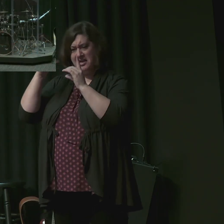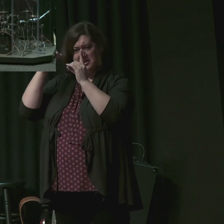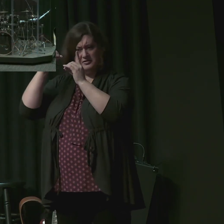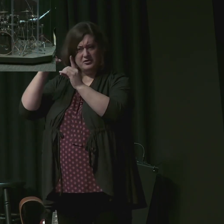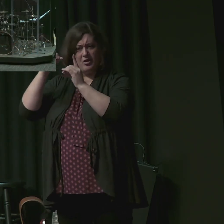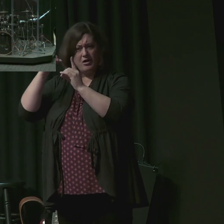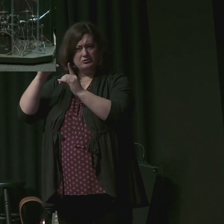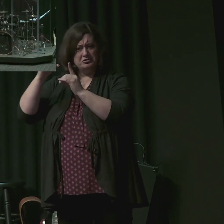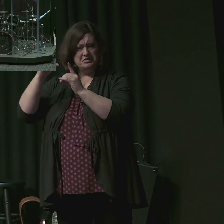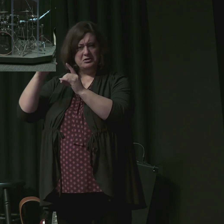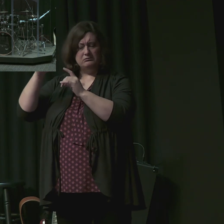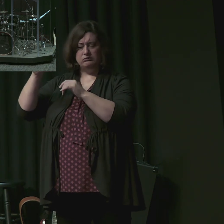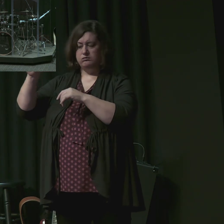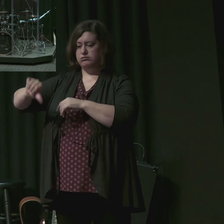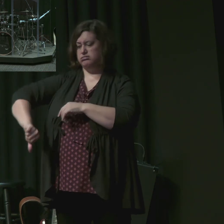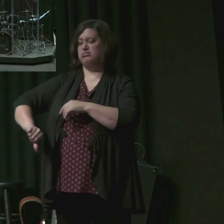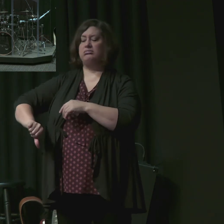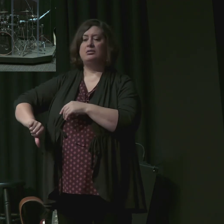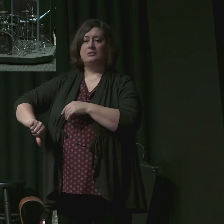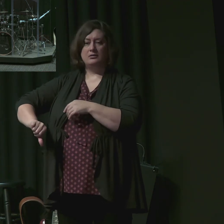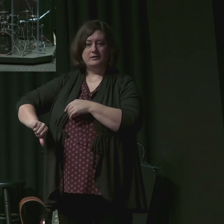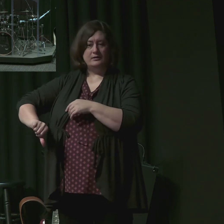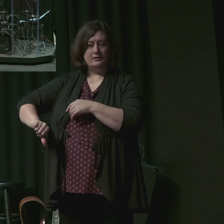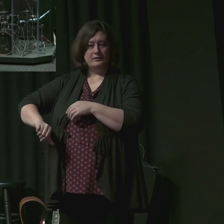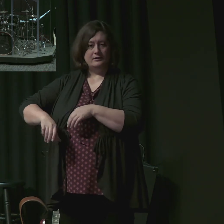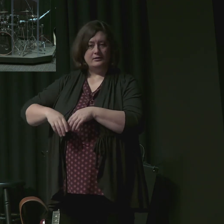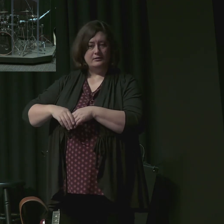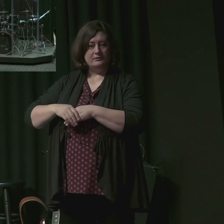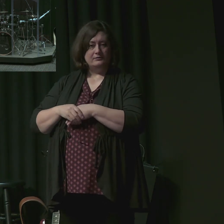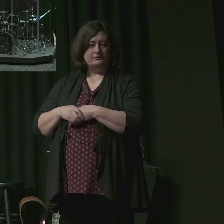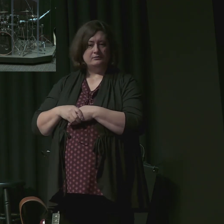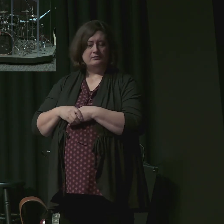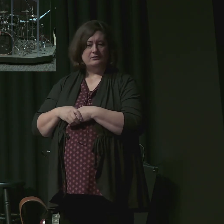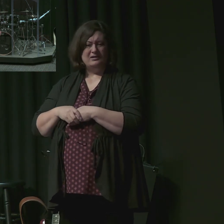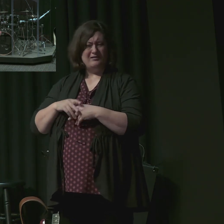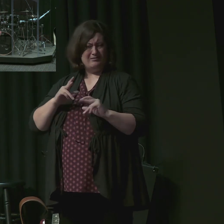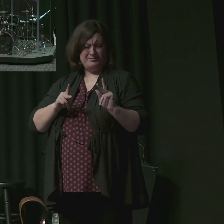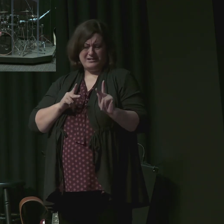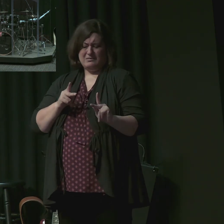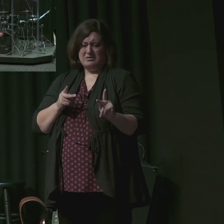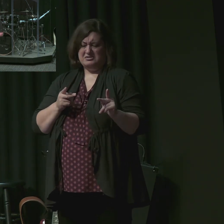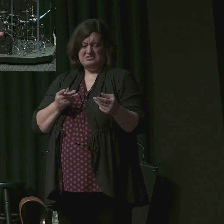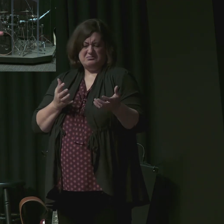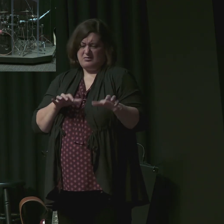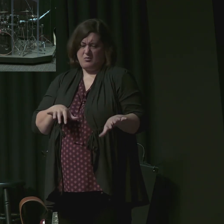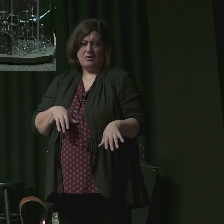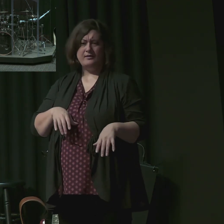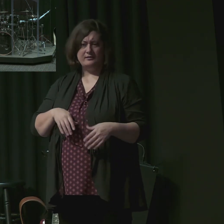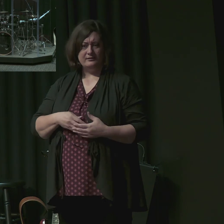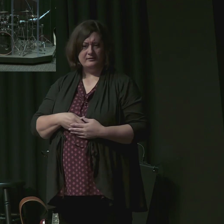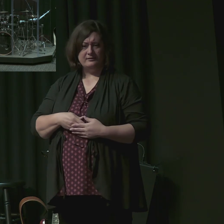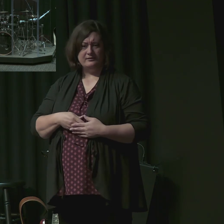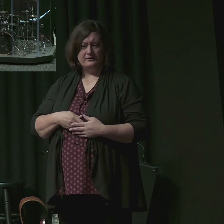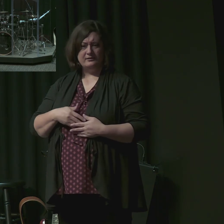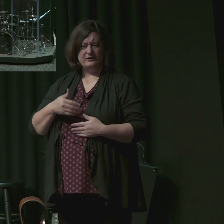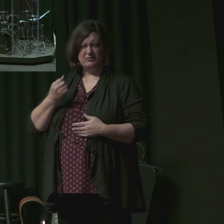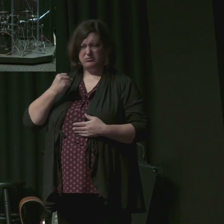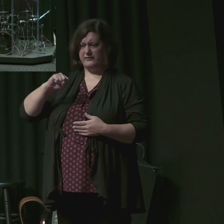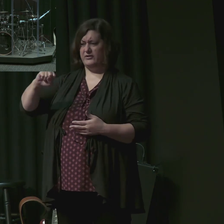is rejected and de-emphasized. People cannot stand to hear the sort of sound teaching of the word.